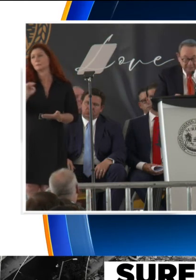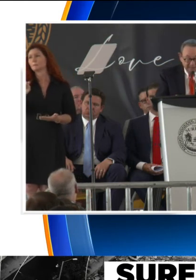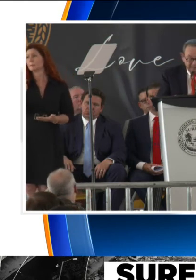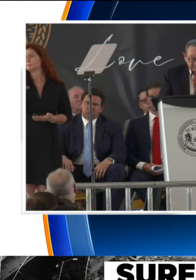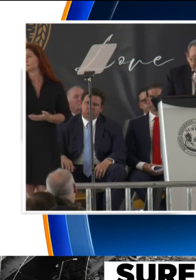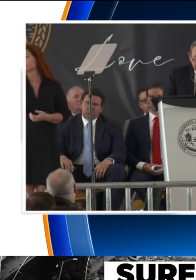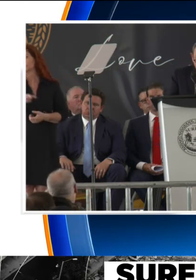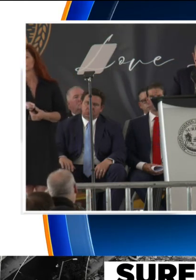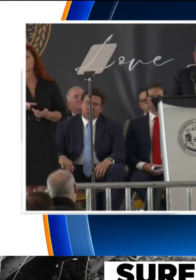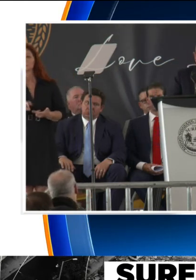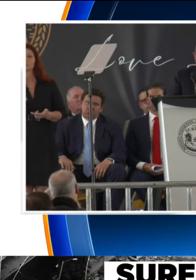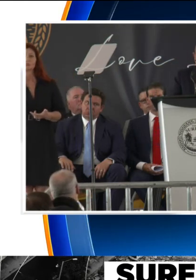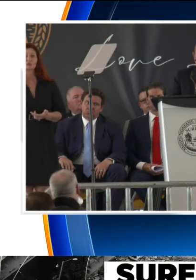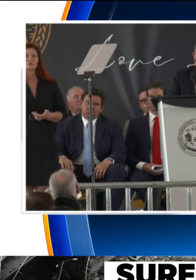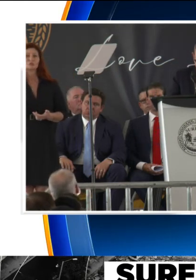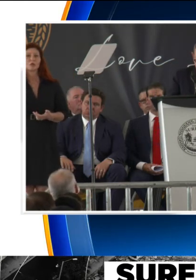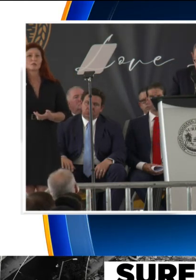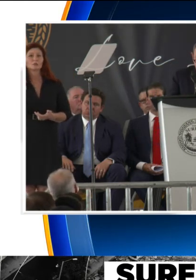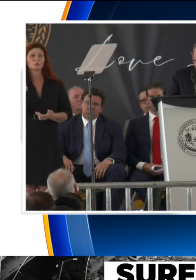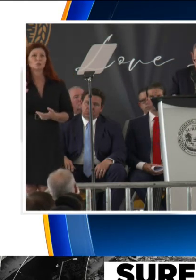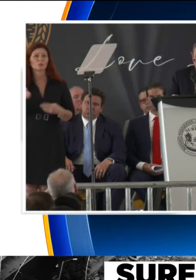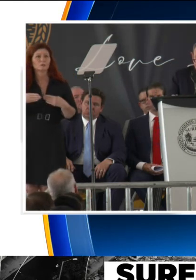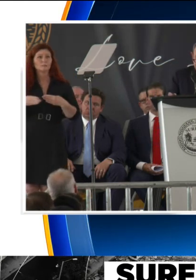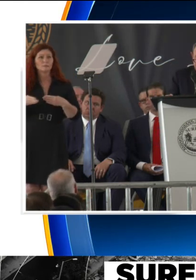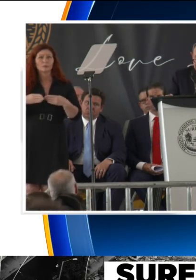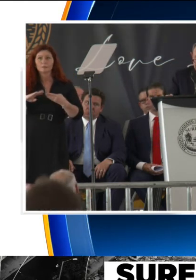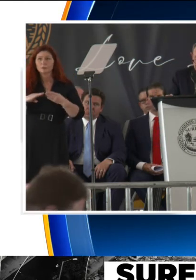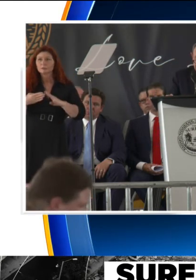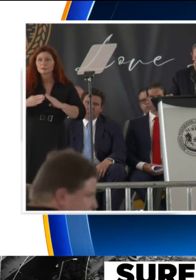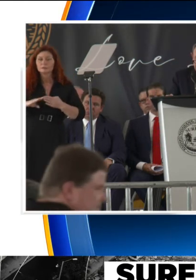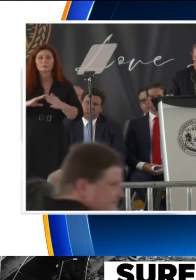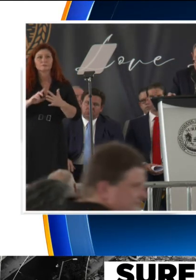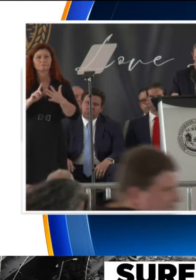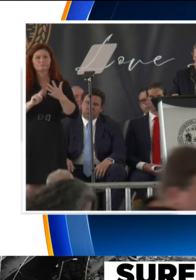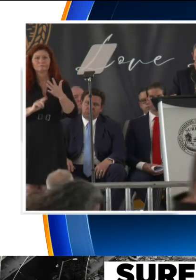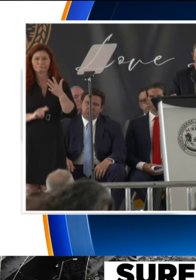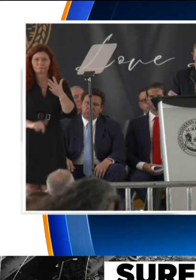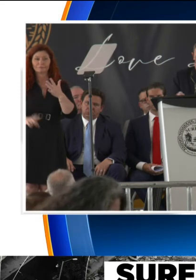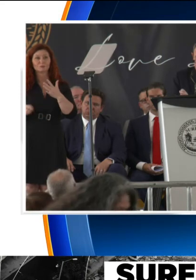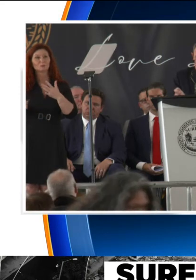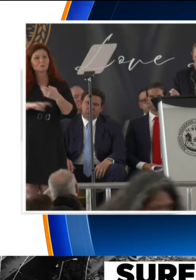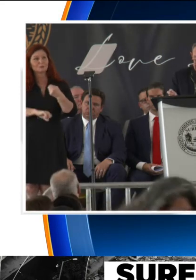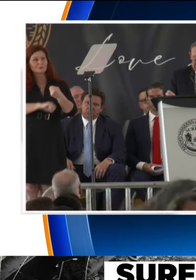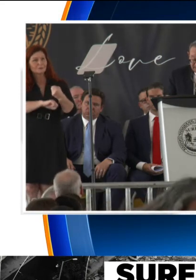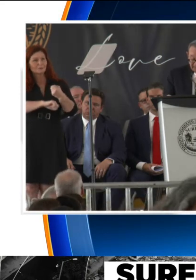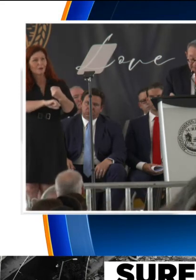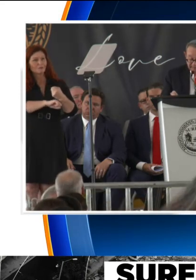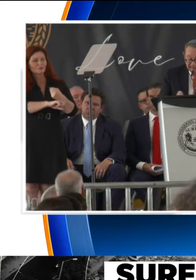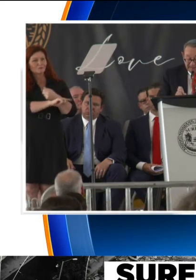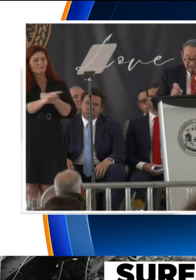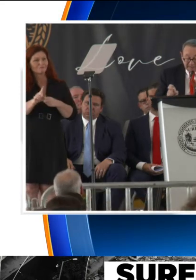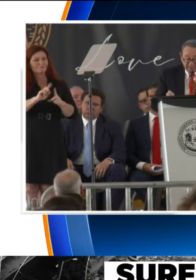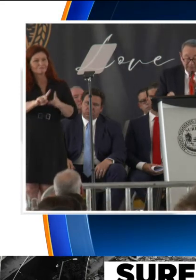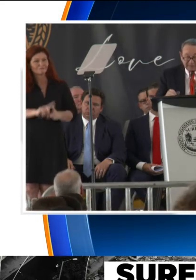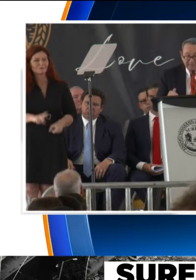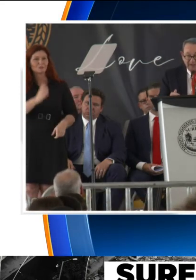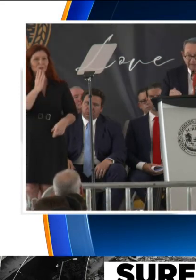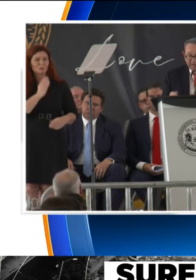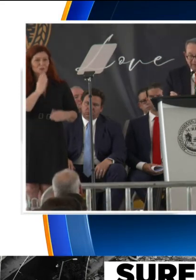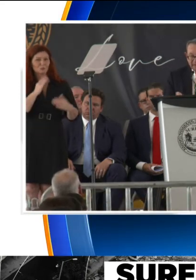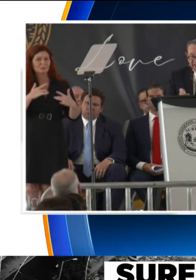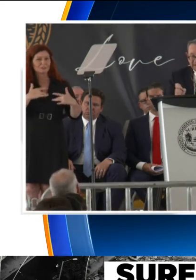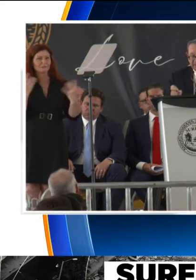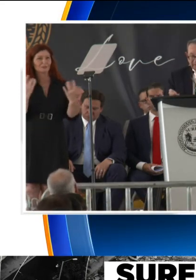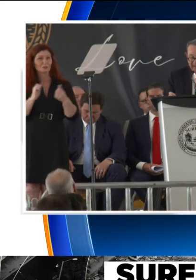Chattanooga, Panama City, Panama, where we sponsored the Kiddushes in Judy's memory and talked